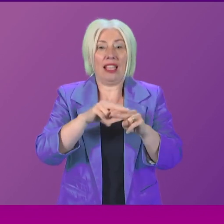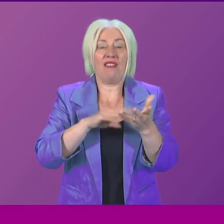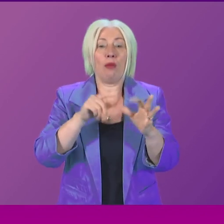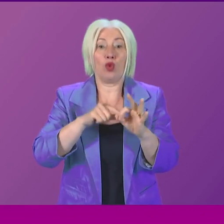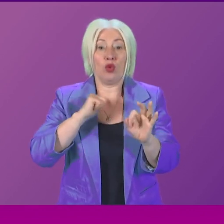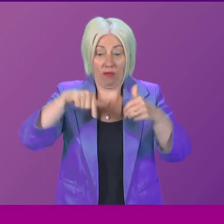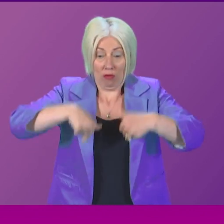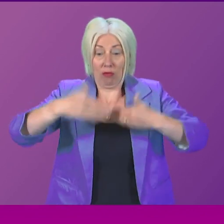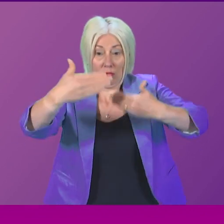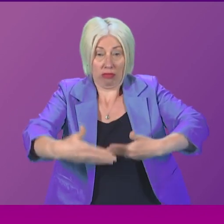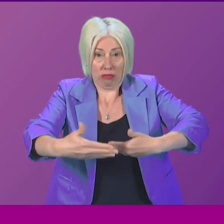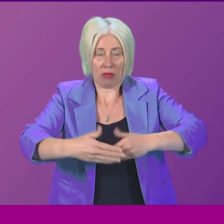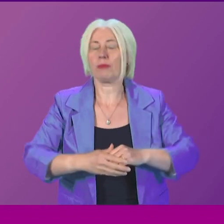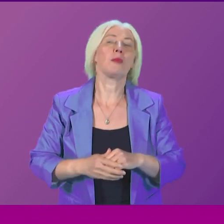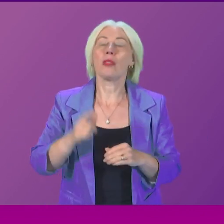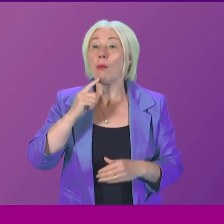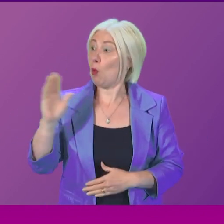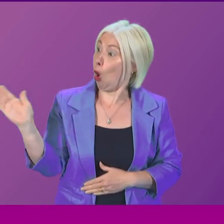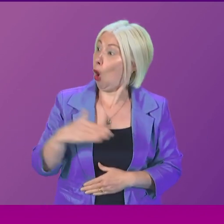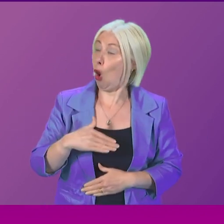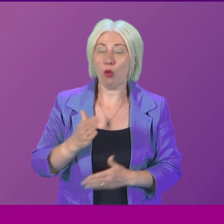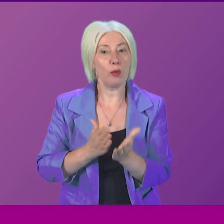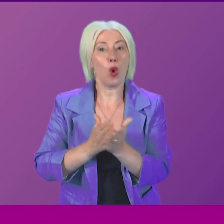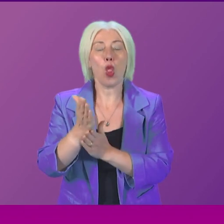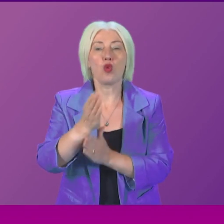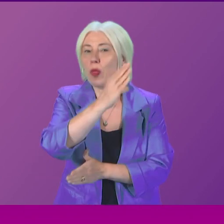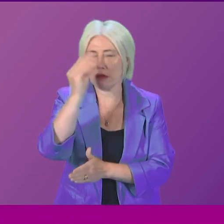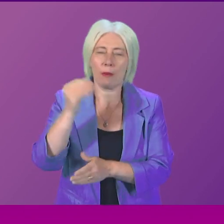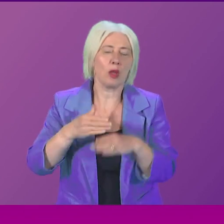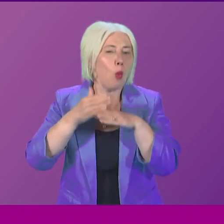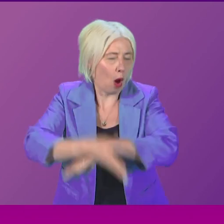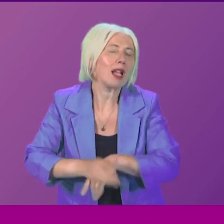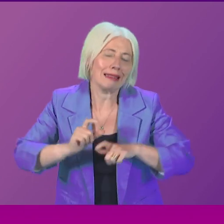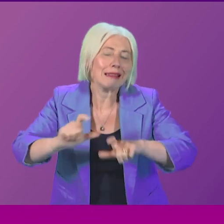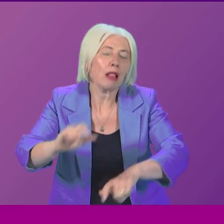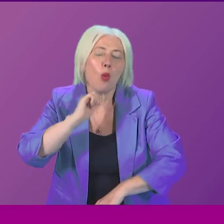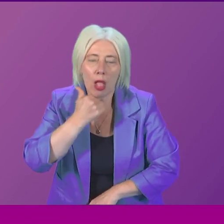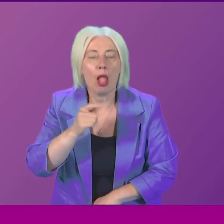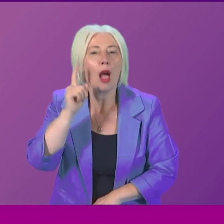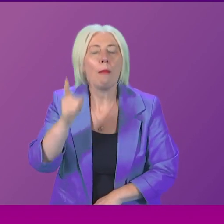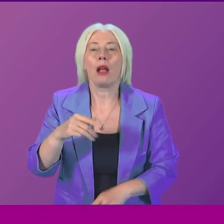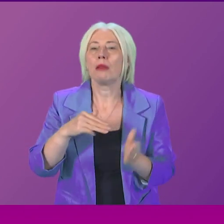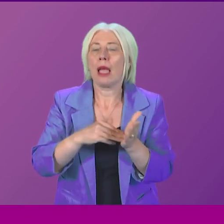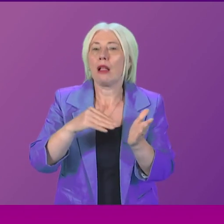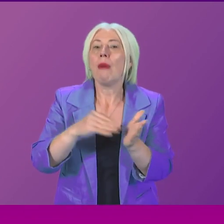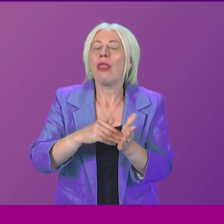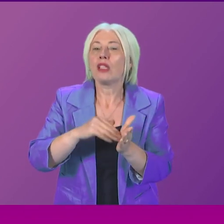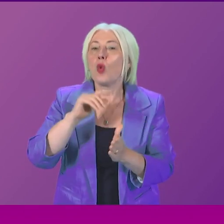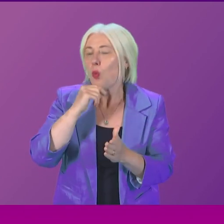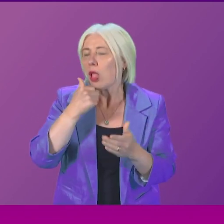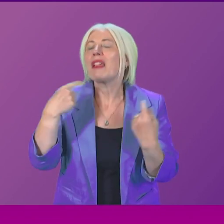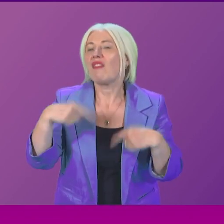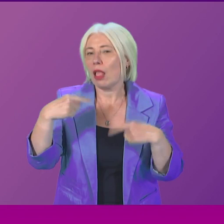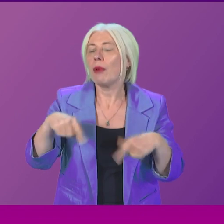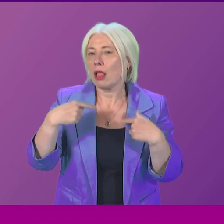session, but we are going to continue, of course, all of us, I suspect, work right throughout the course of the summer. So, I would expect Michael Matheson, he will, of course, make himself available